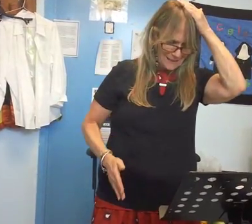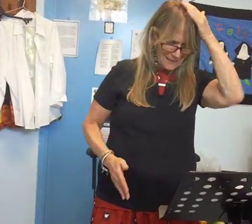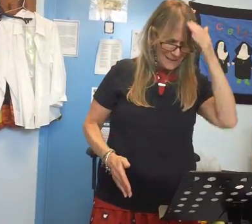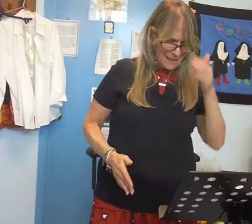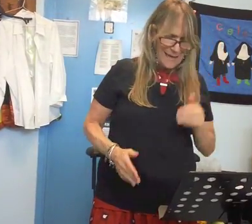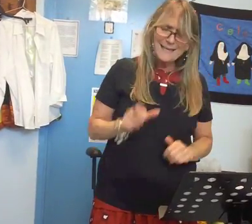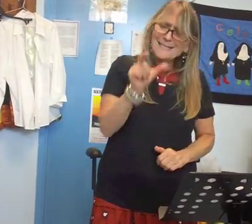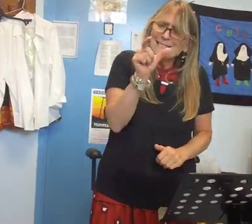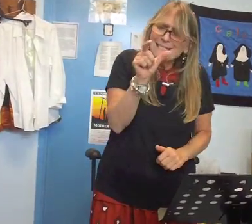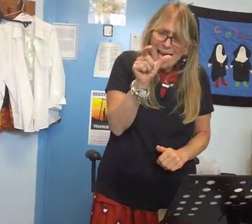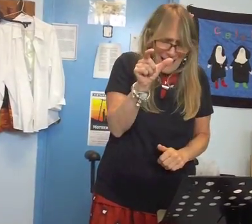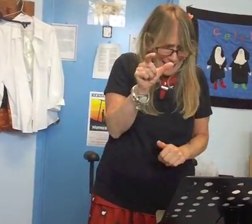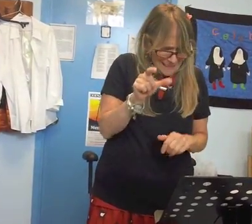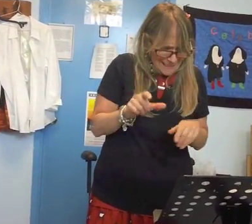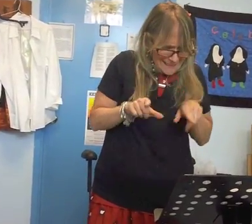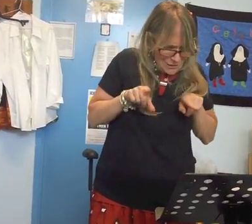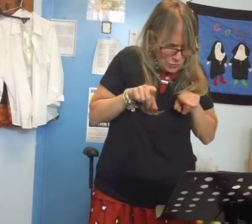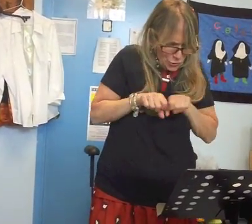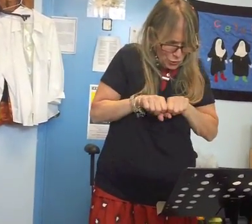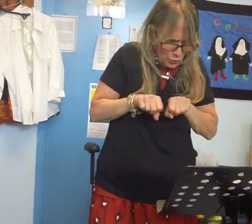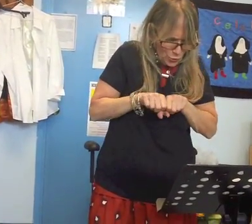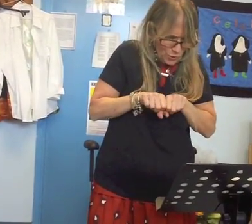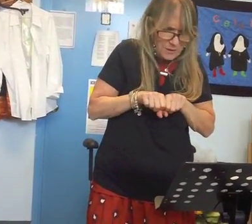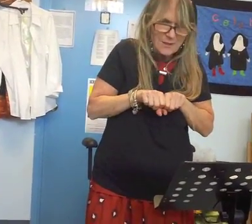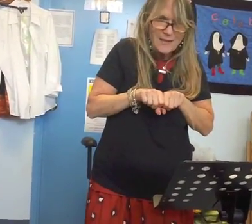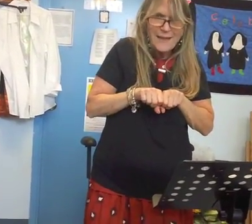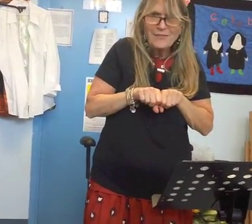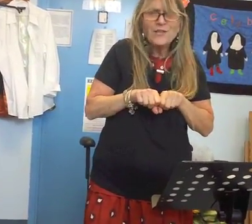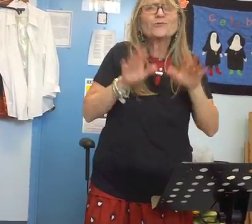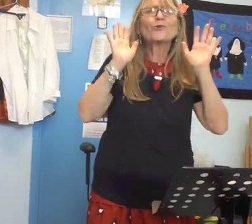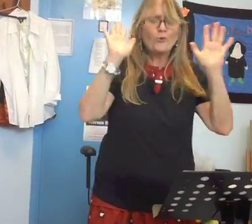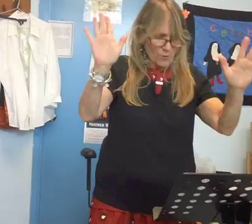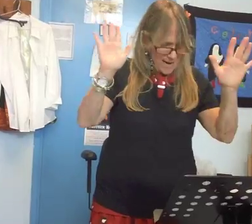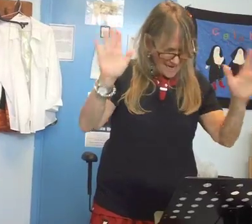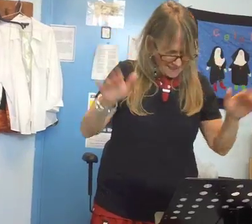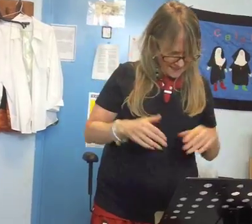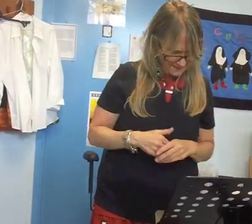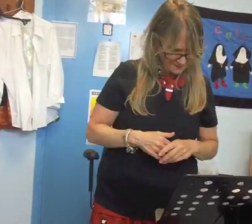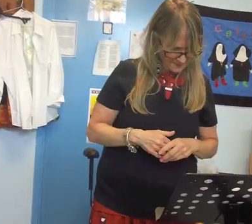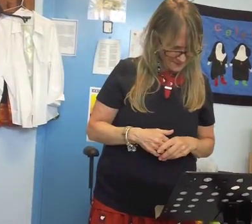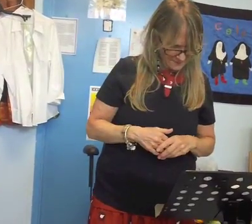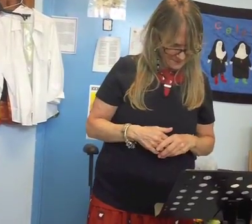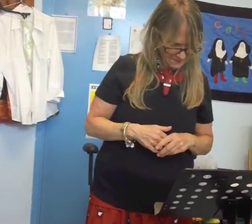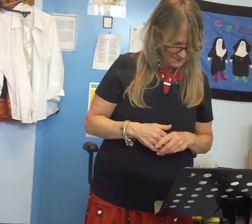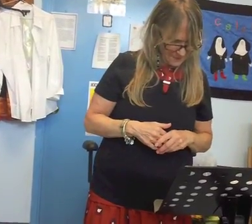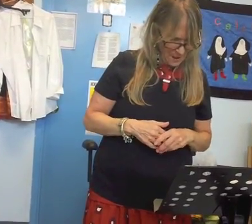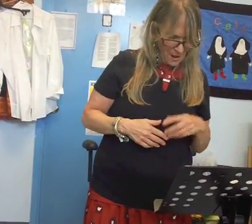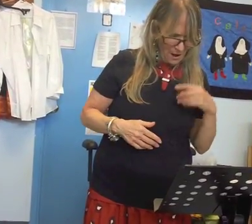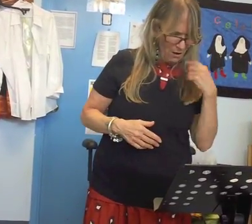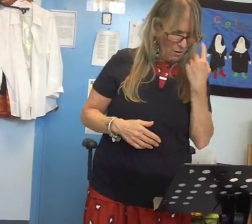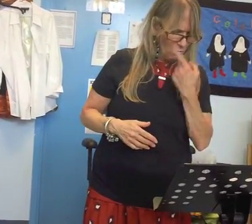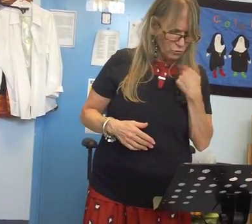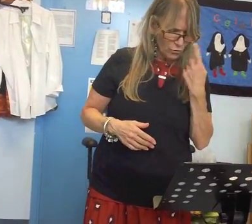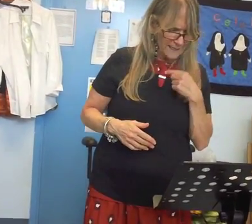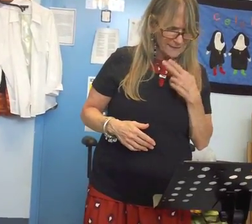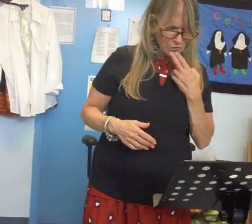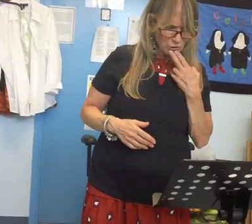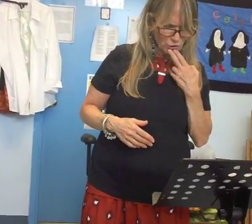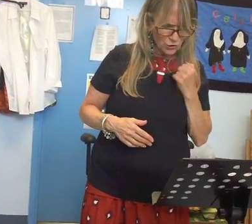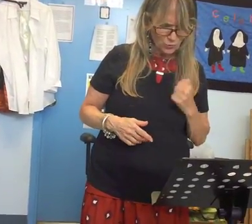and these tiny little shoes these are great oh look at this cute